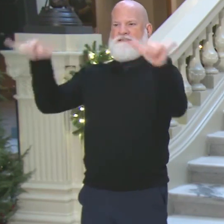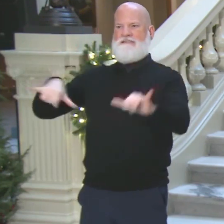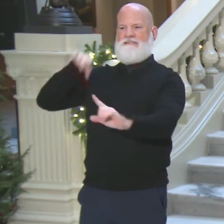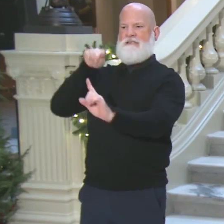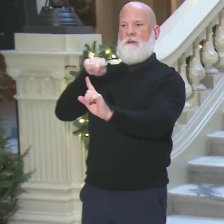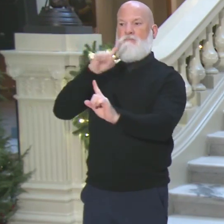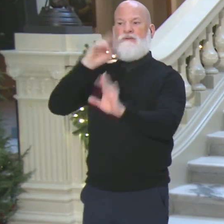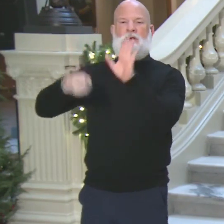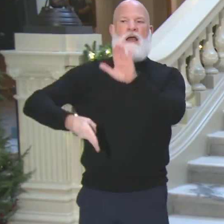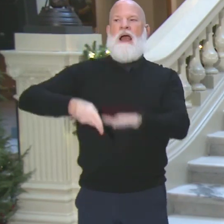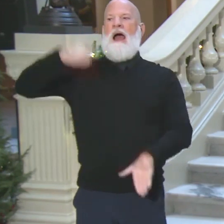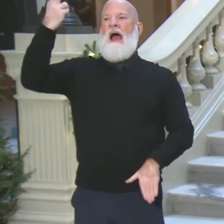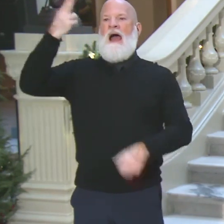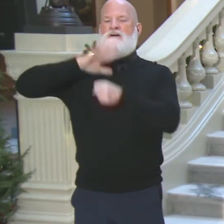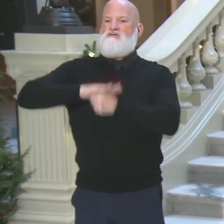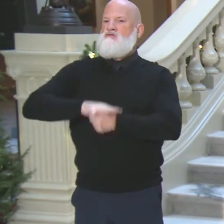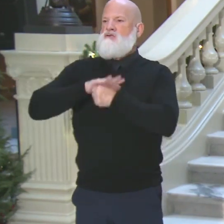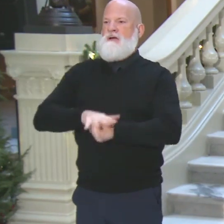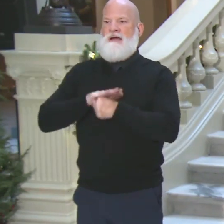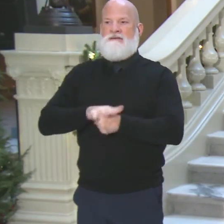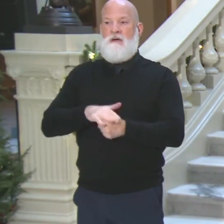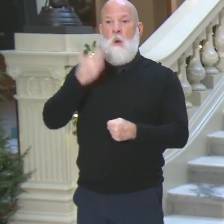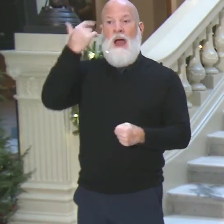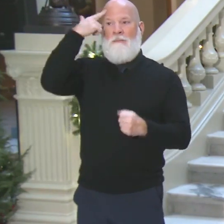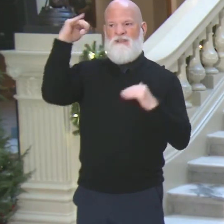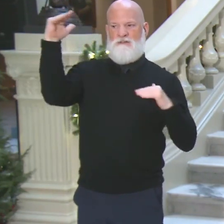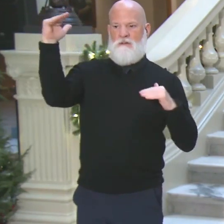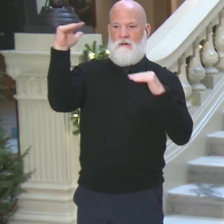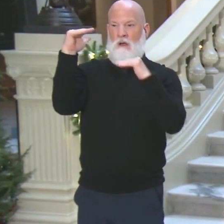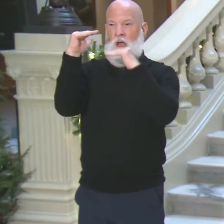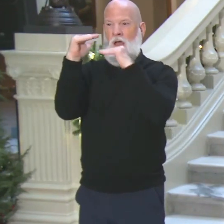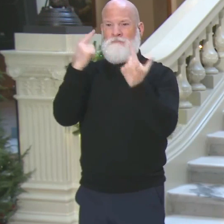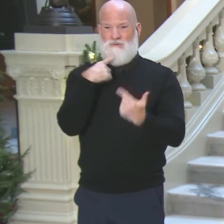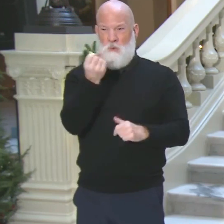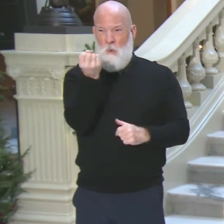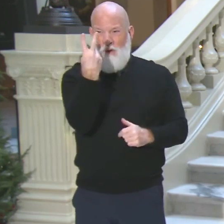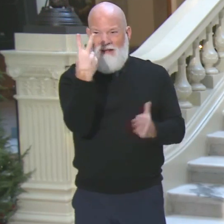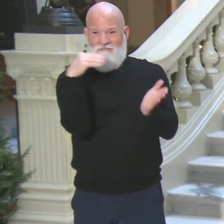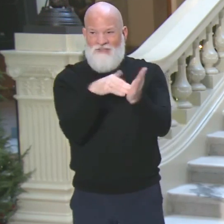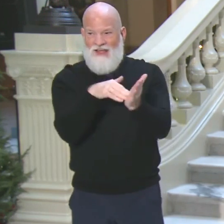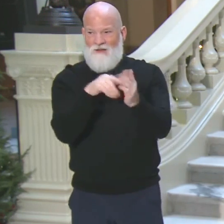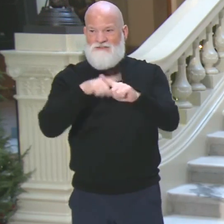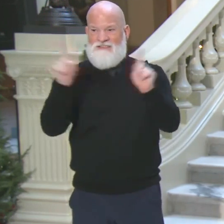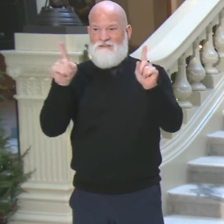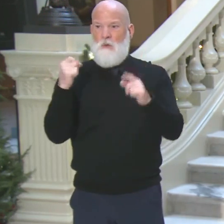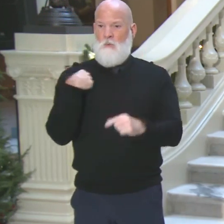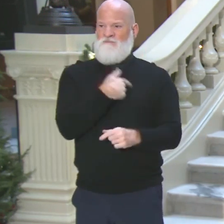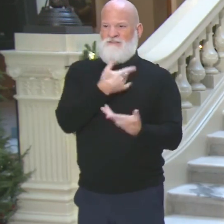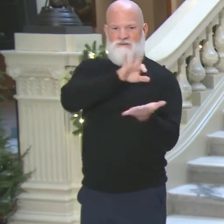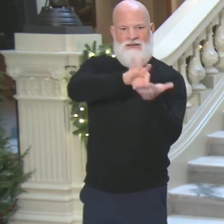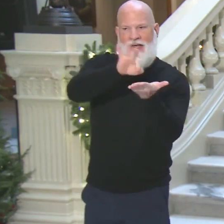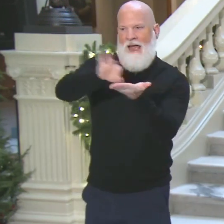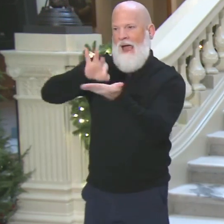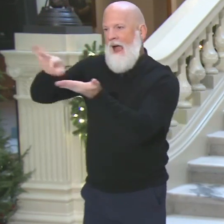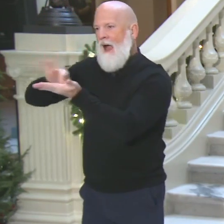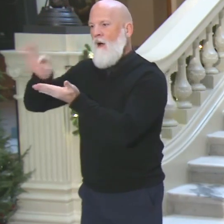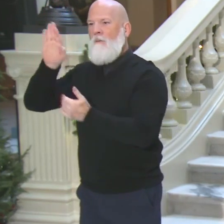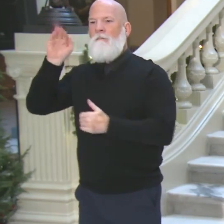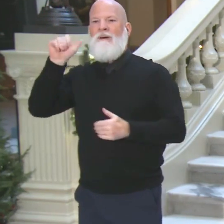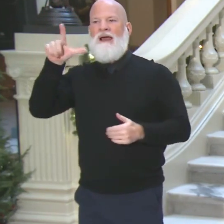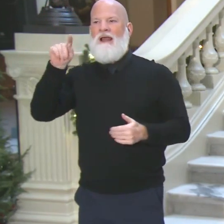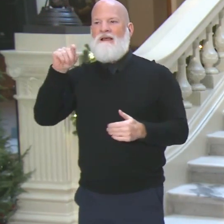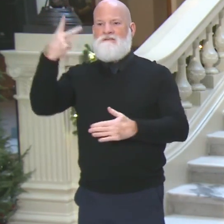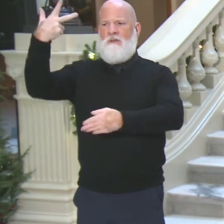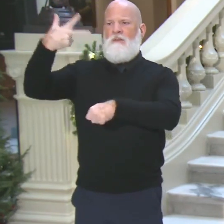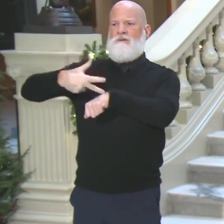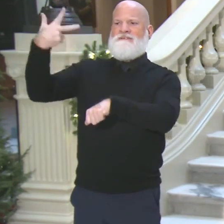was so close. So those kind of things are going to happen. And that's when you handle these ballots now three times. They're always a little bit different because human beings are